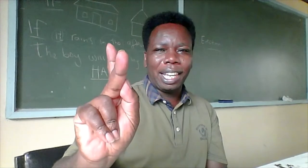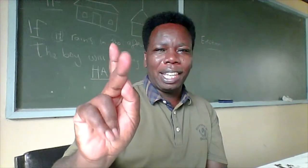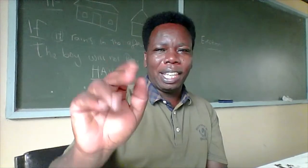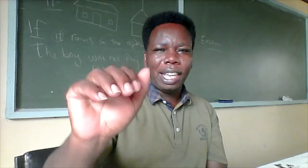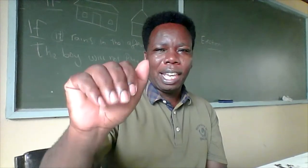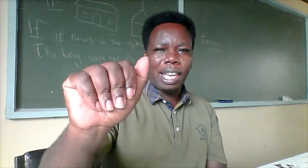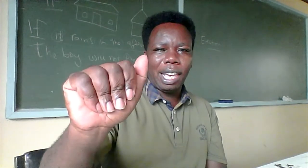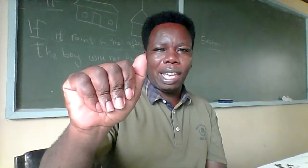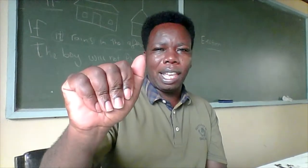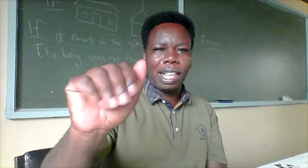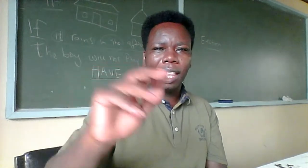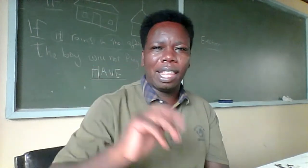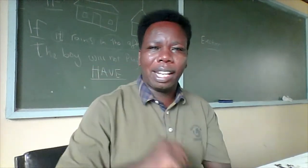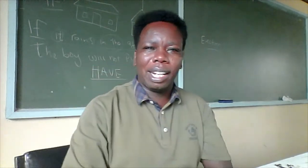a vicar